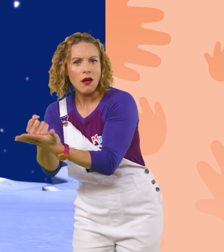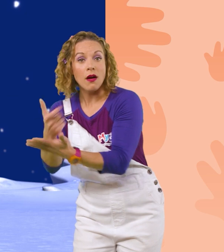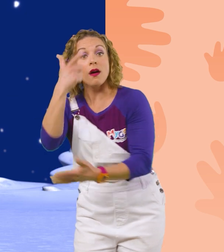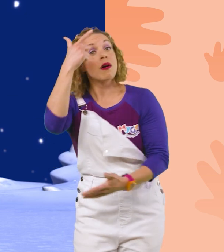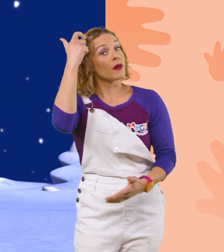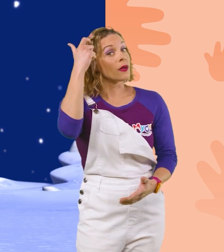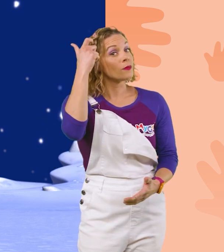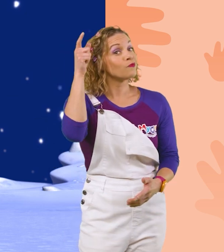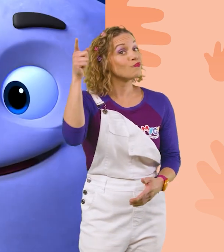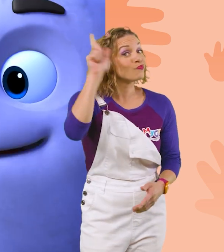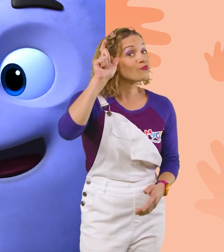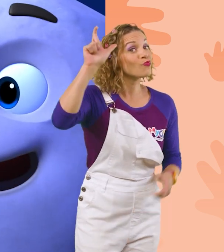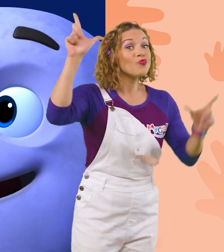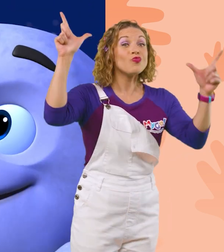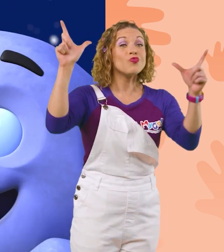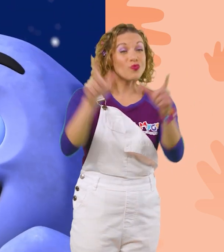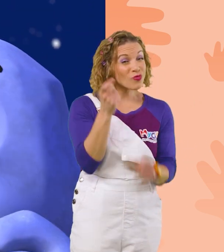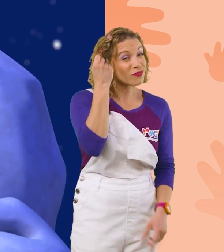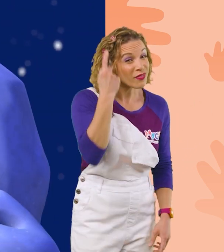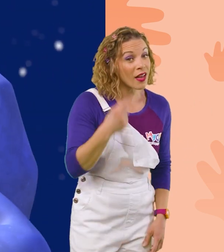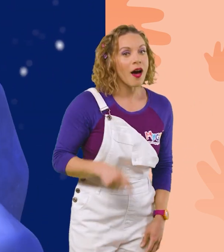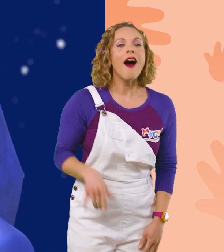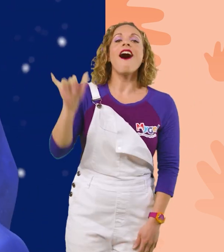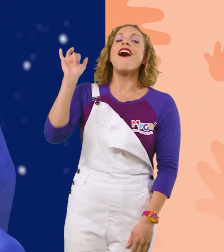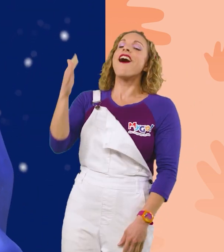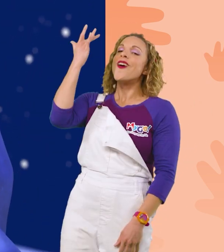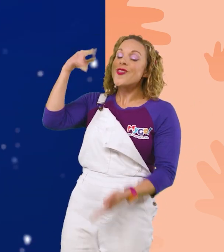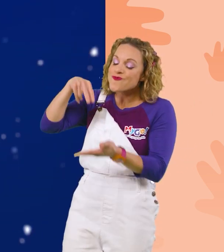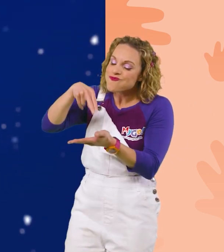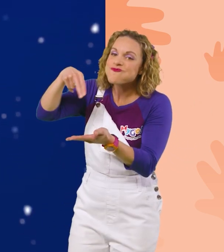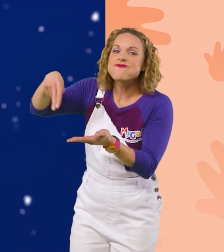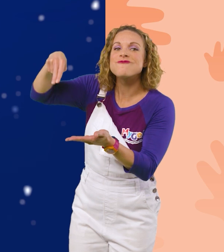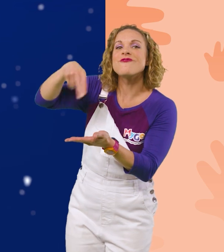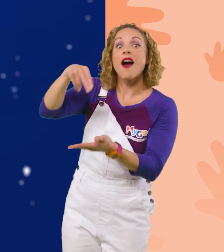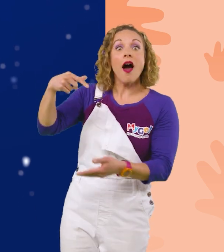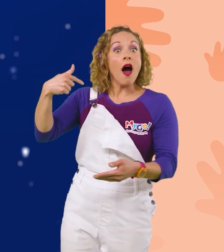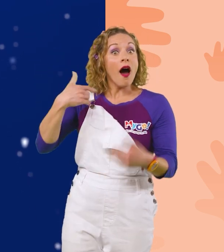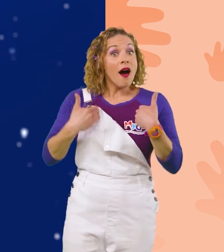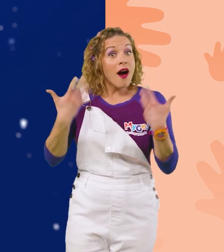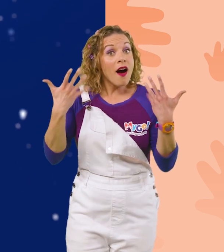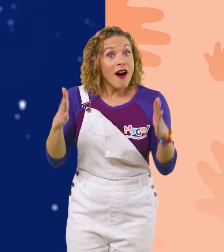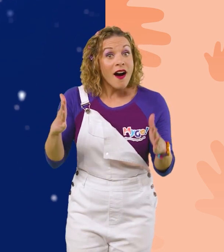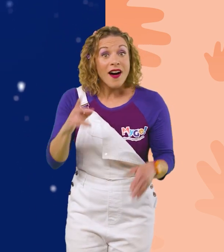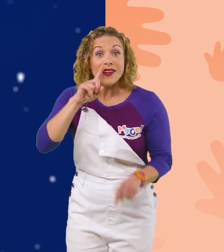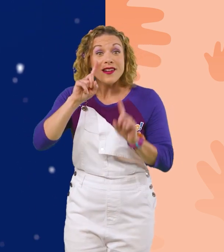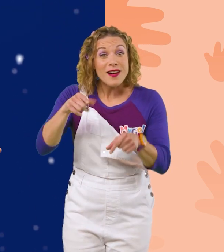is so much smaller. That's why we float for so long. I have the answer to my question. What would it be